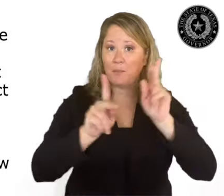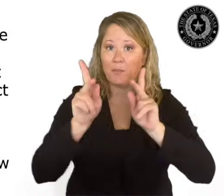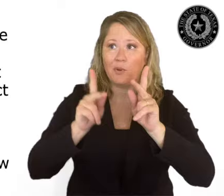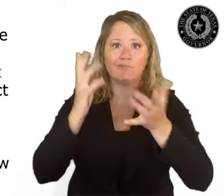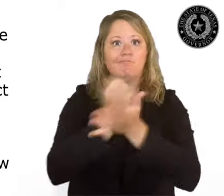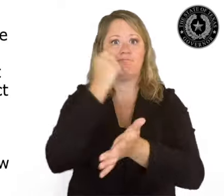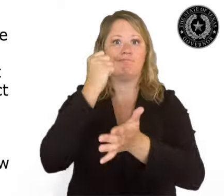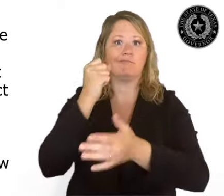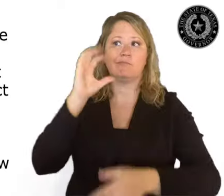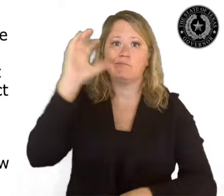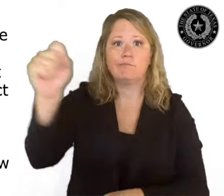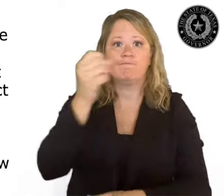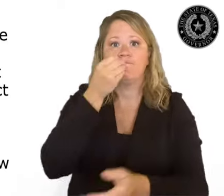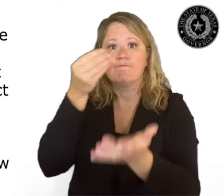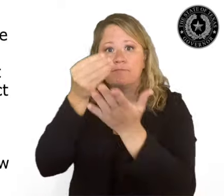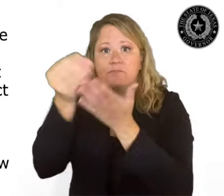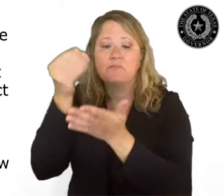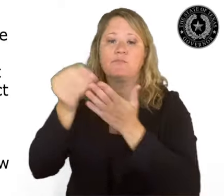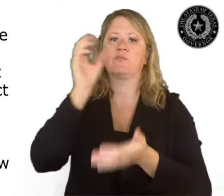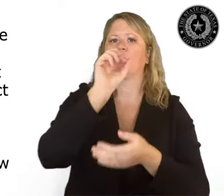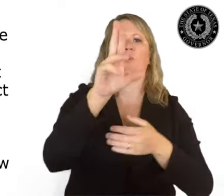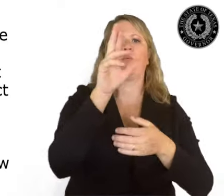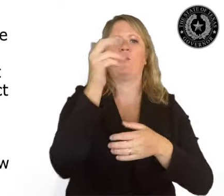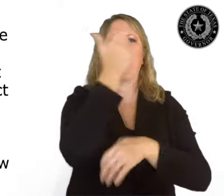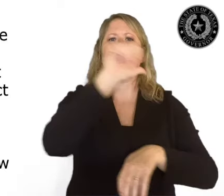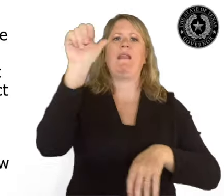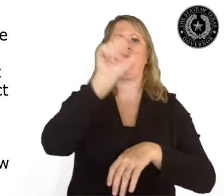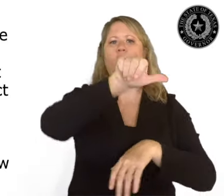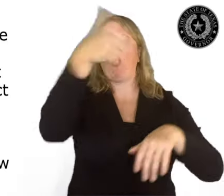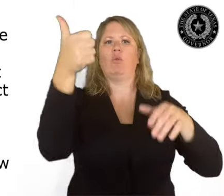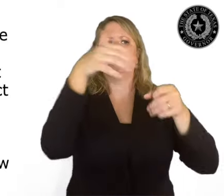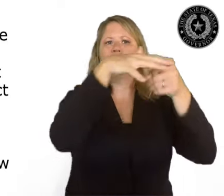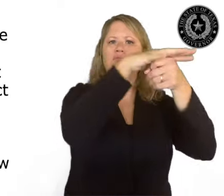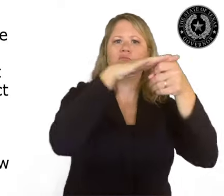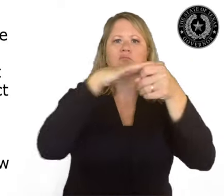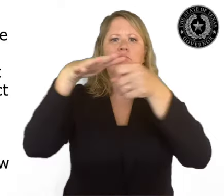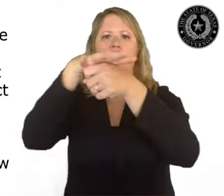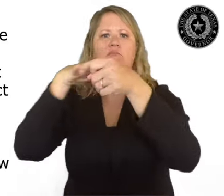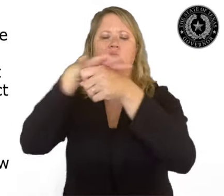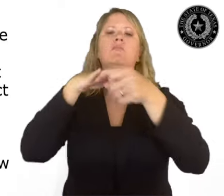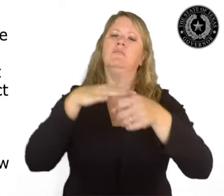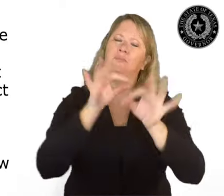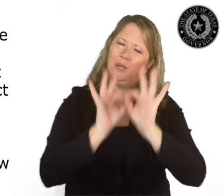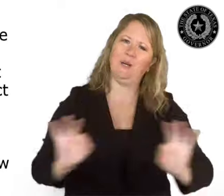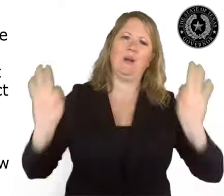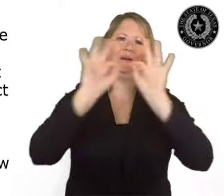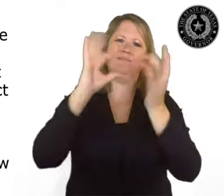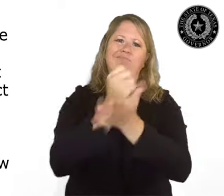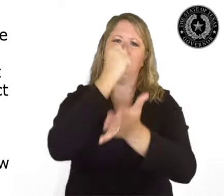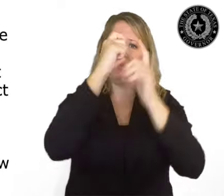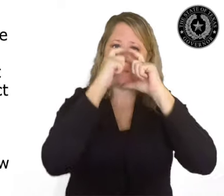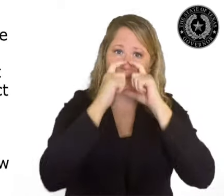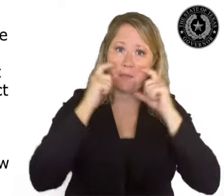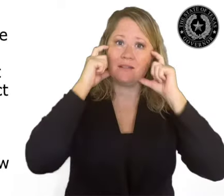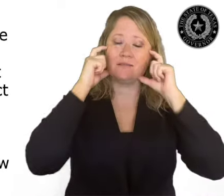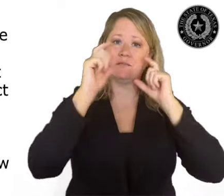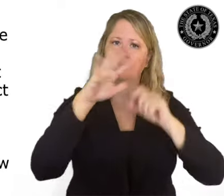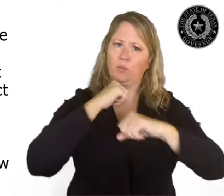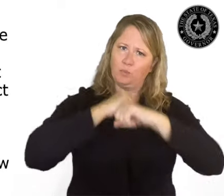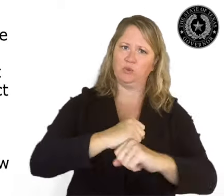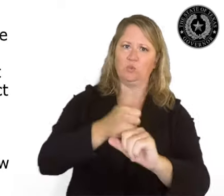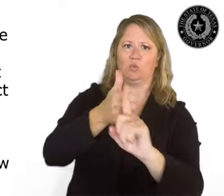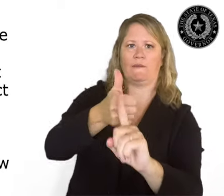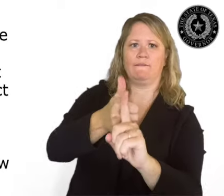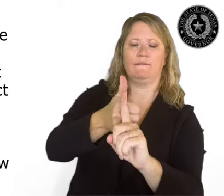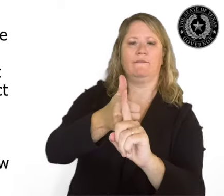Whereas, wearing a face covering is important not only to protect oneself, but also to avoid unknowingly